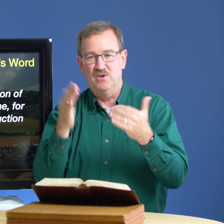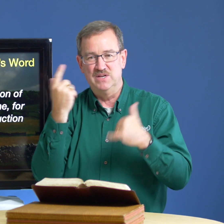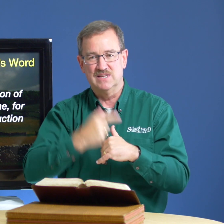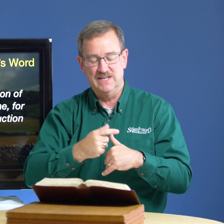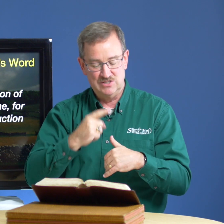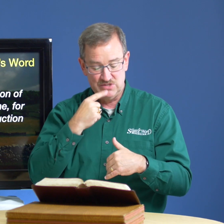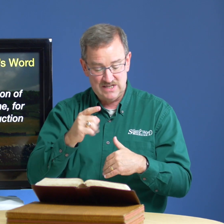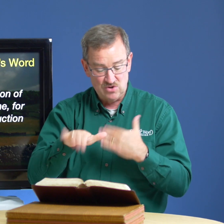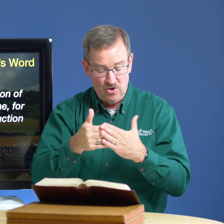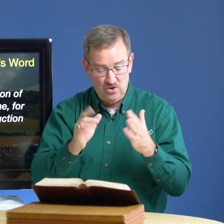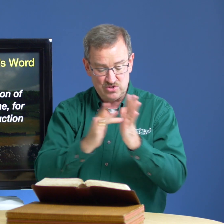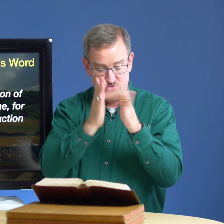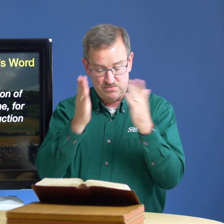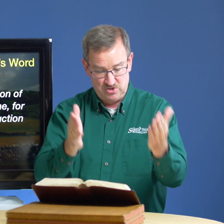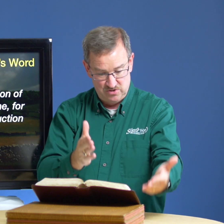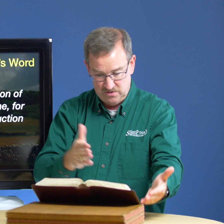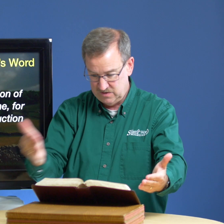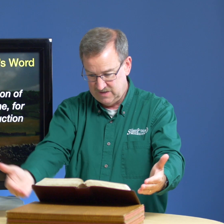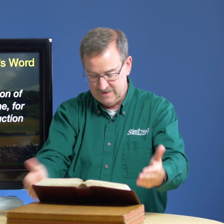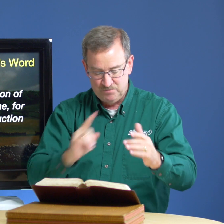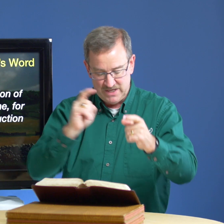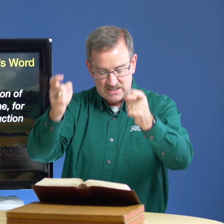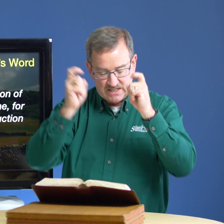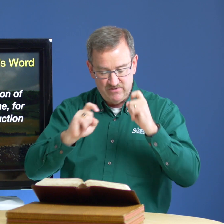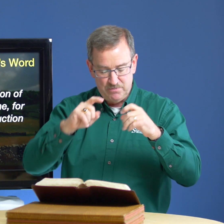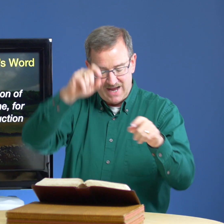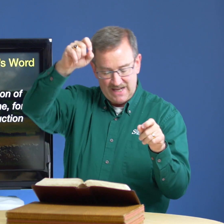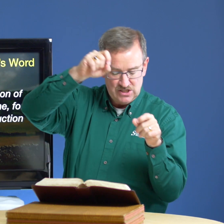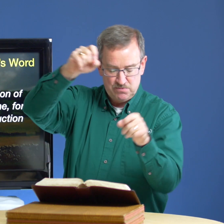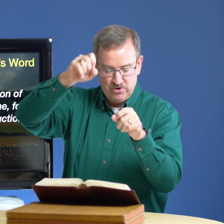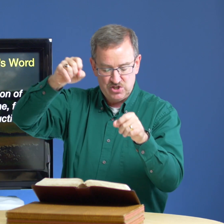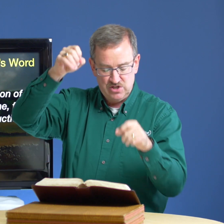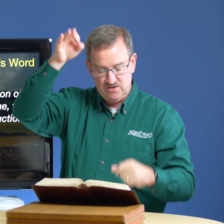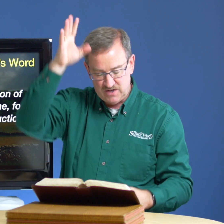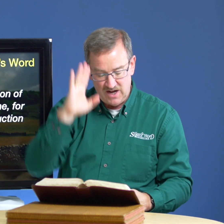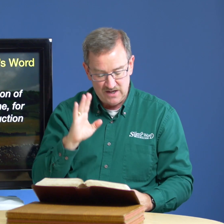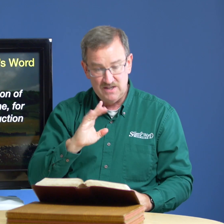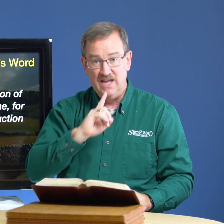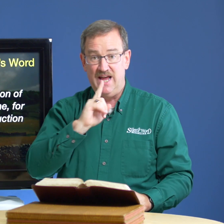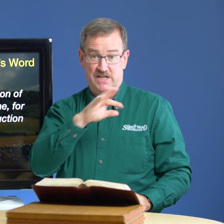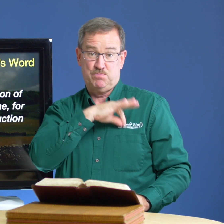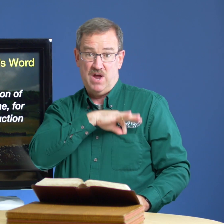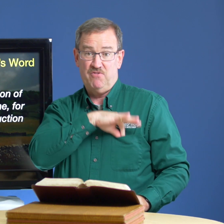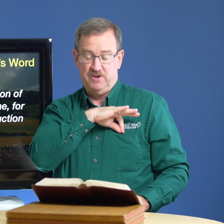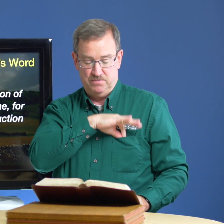that way today so it says all scripture is given by inspiration of god and it's profitable